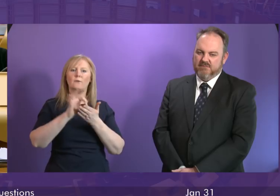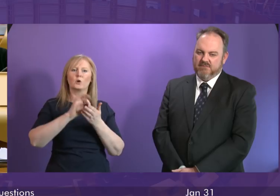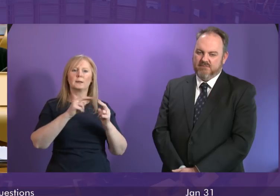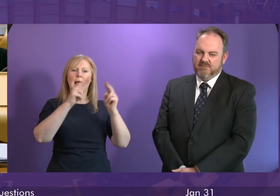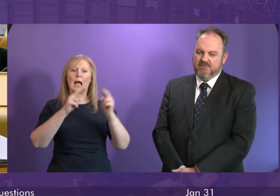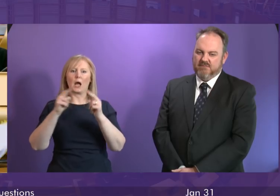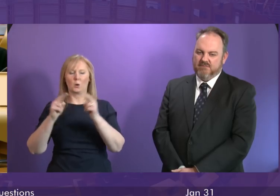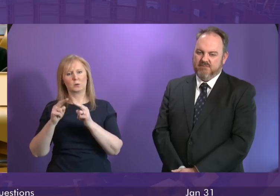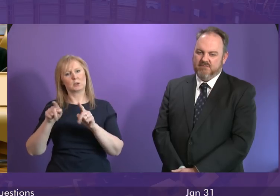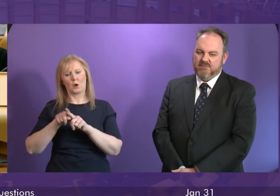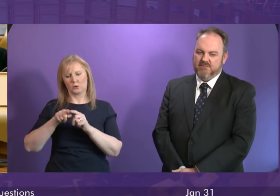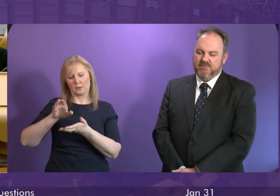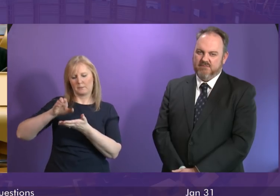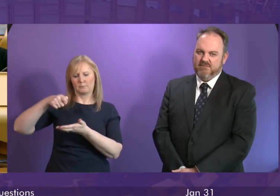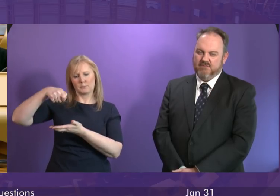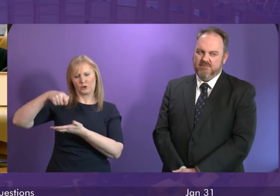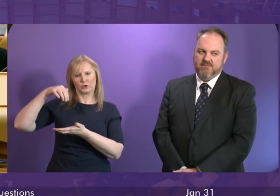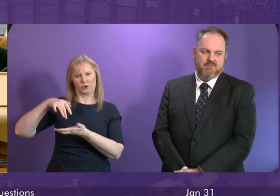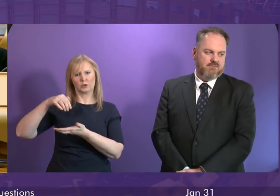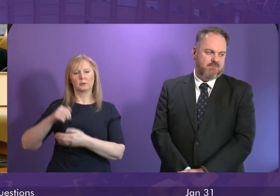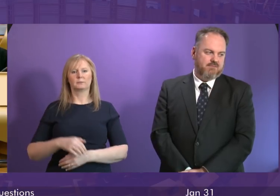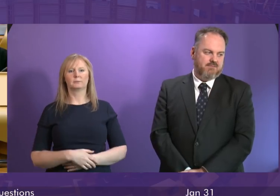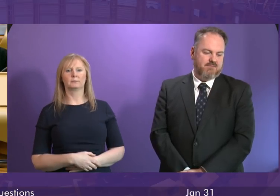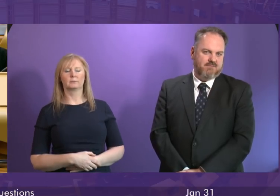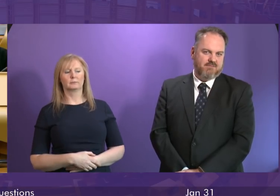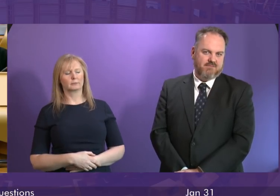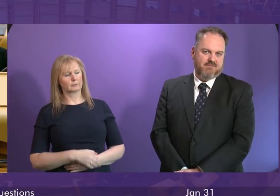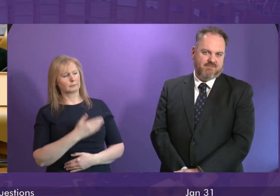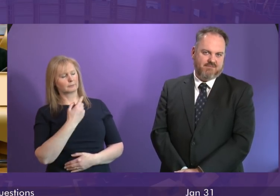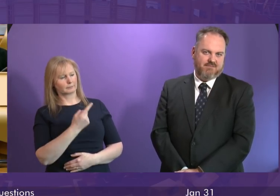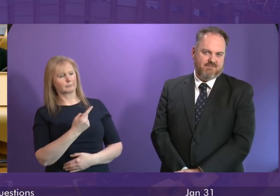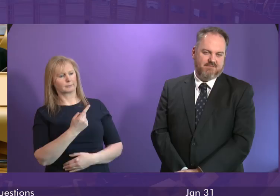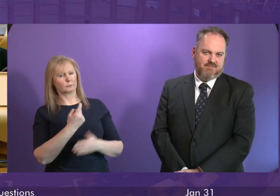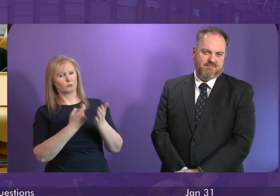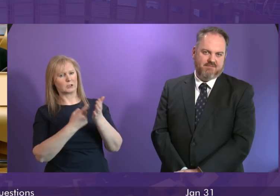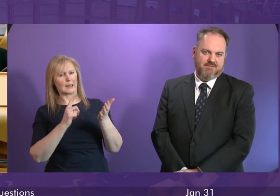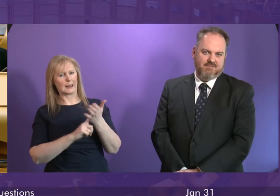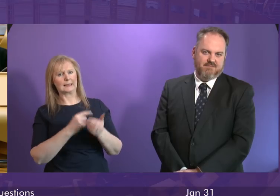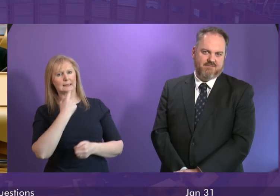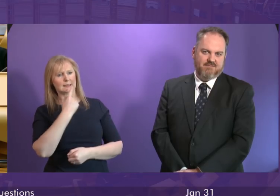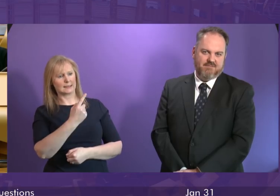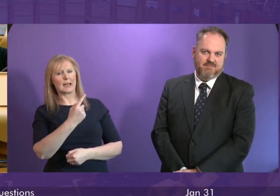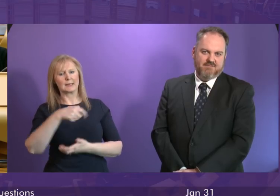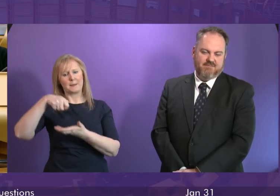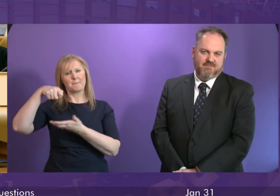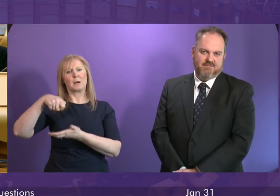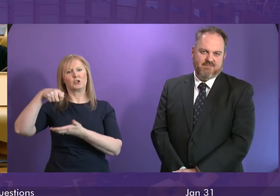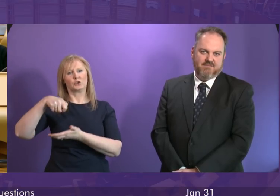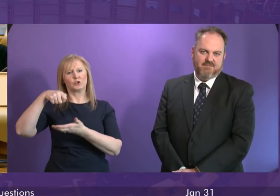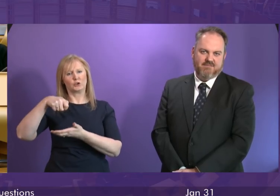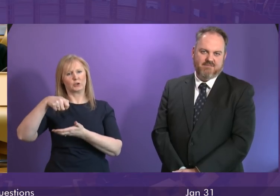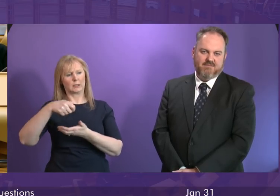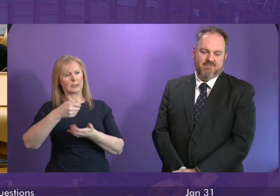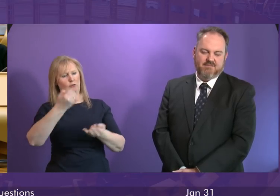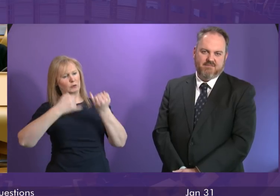our budget reflects all of that I go back to this point though Richard Leonard talks about the budget and makes criticisms of the budget